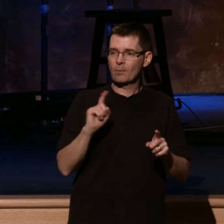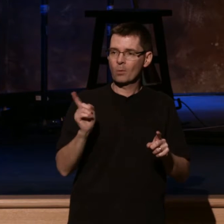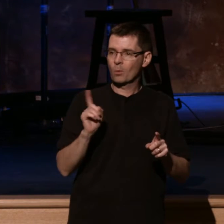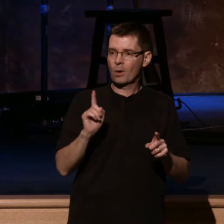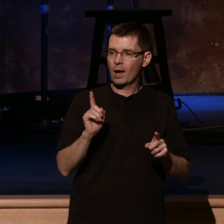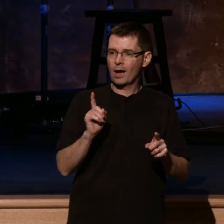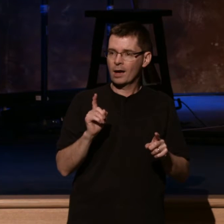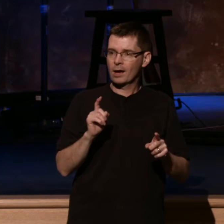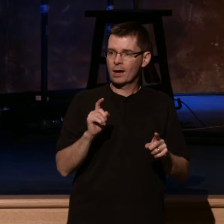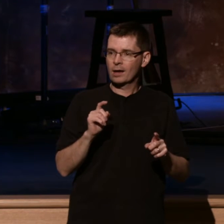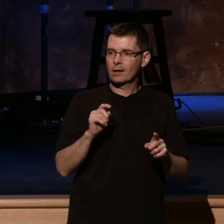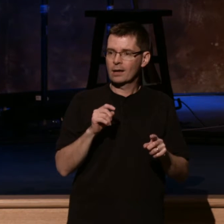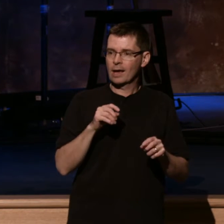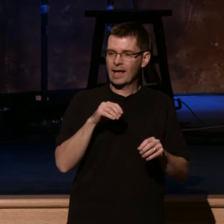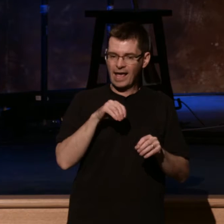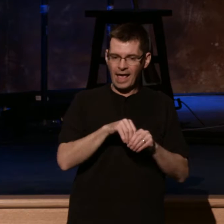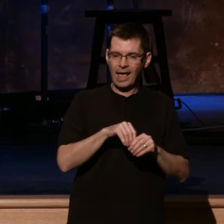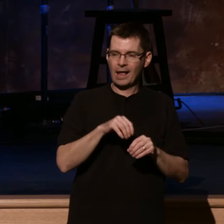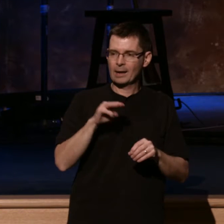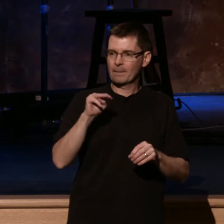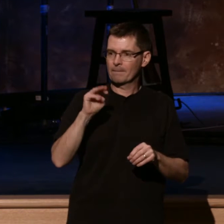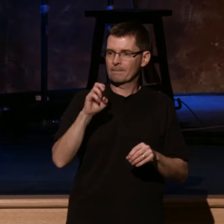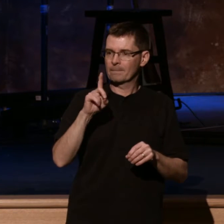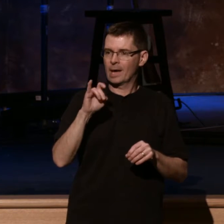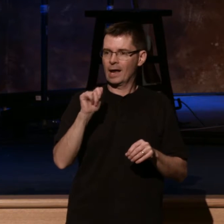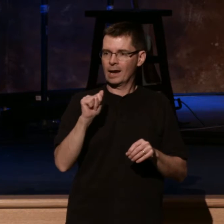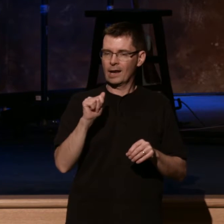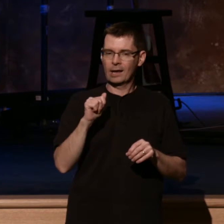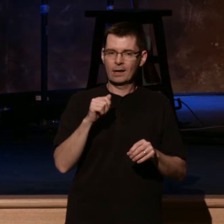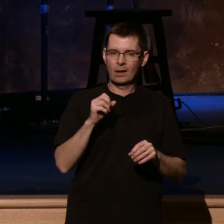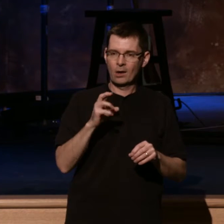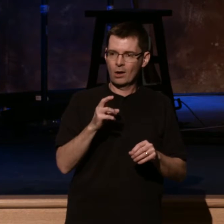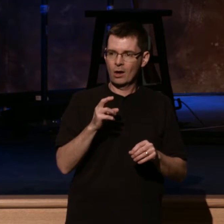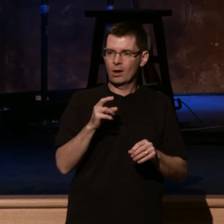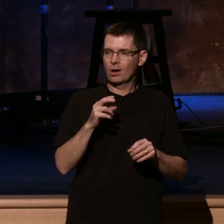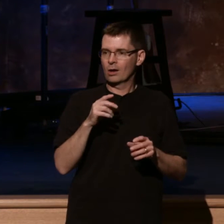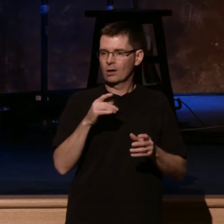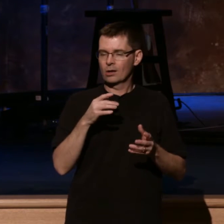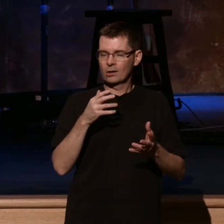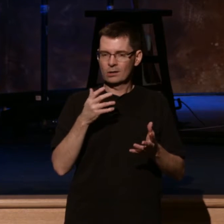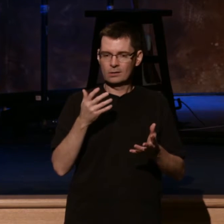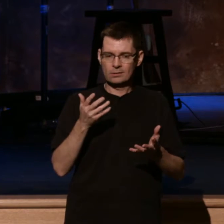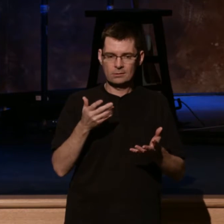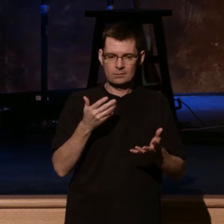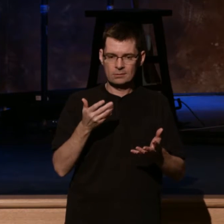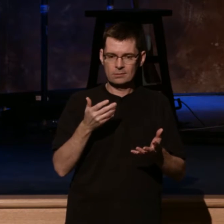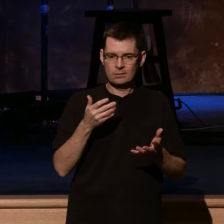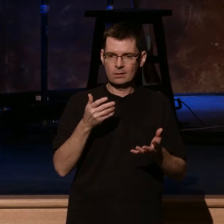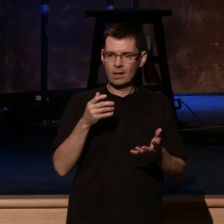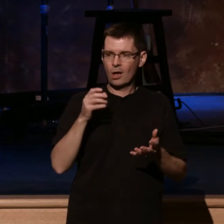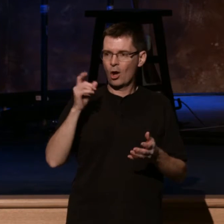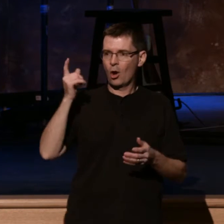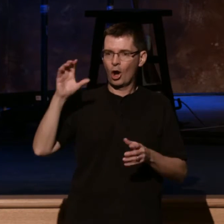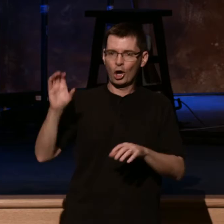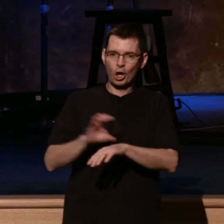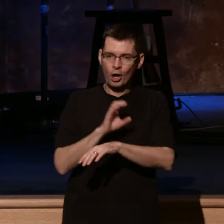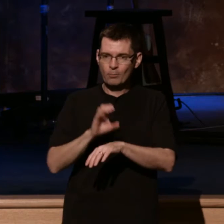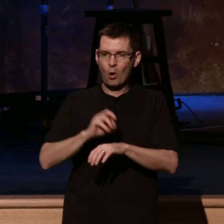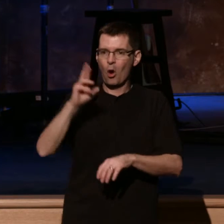an anti-Christian bias. You understand that, right? Whether it is media, whether it is Silicon Valley, the government, higher